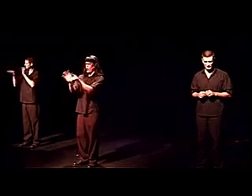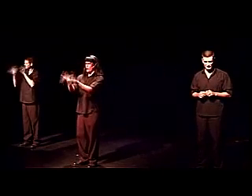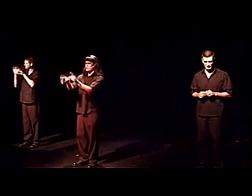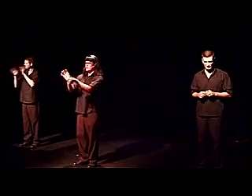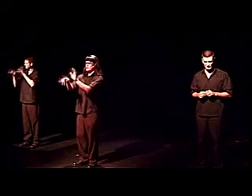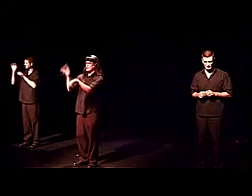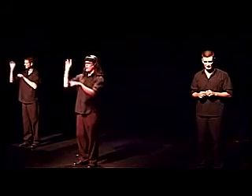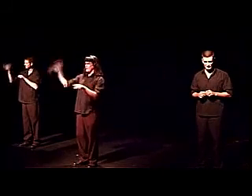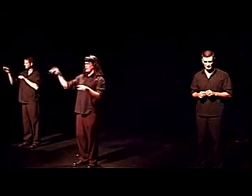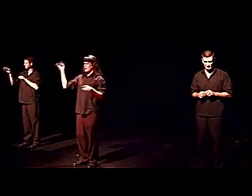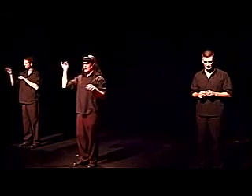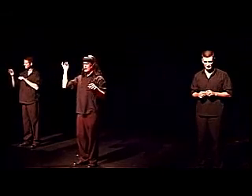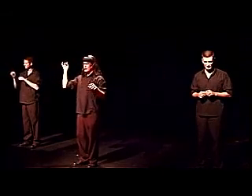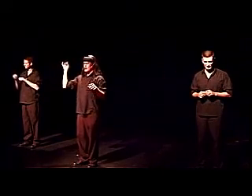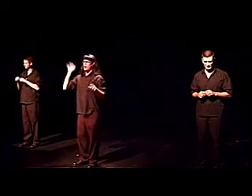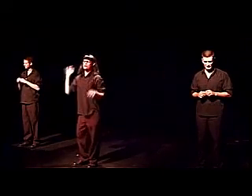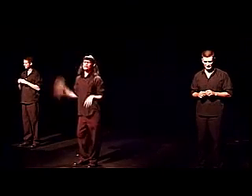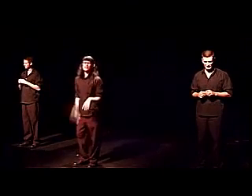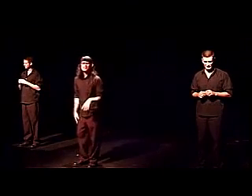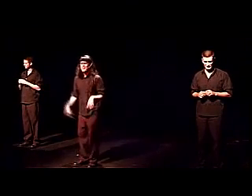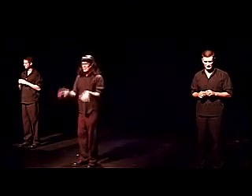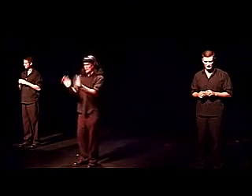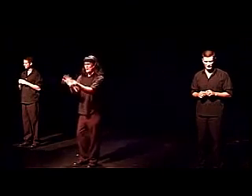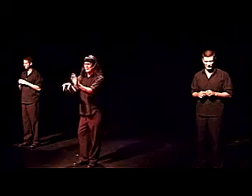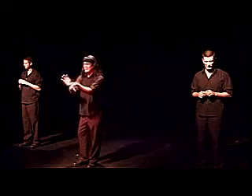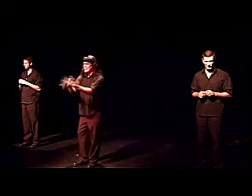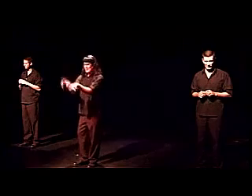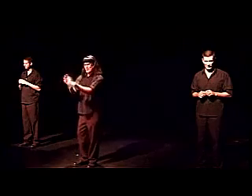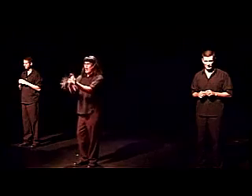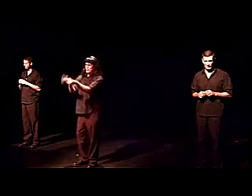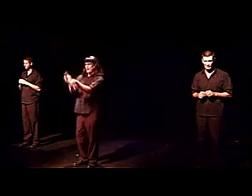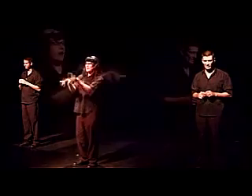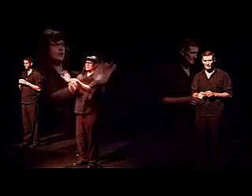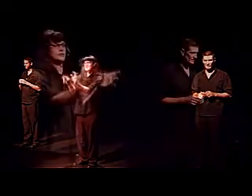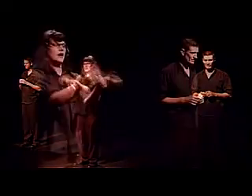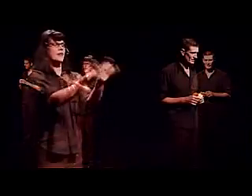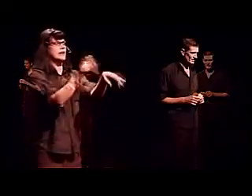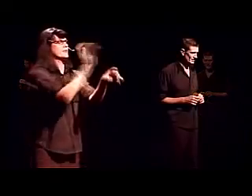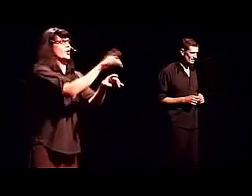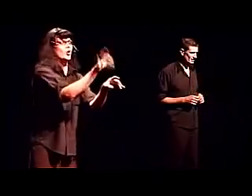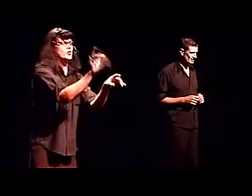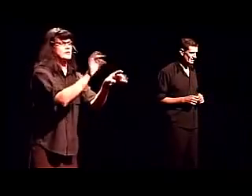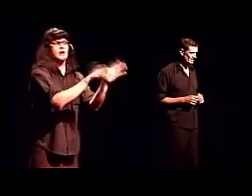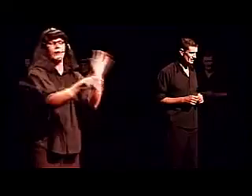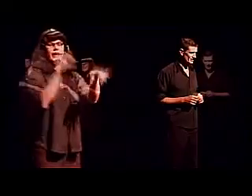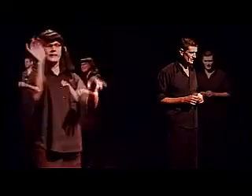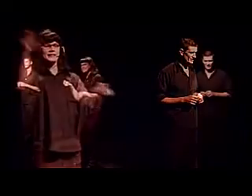Go ahead. Go ahead. Oh, shit. Oh, Typo. I meant balls. Go ahead.